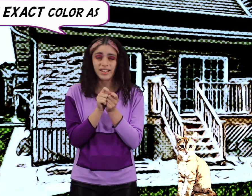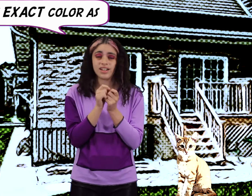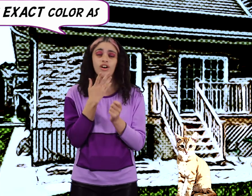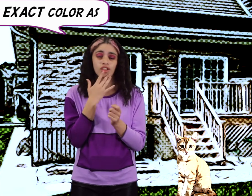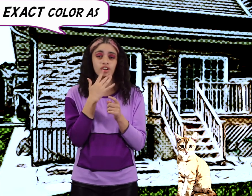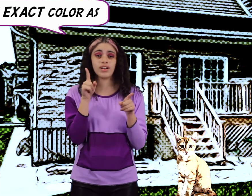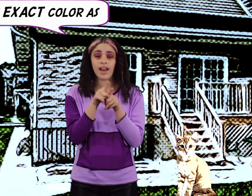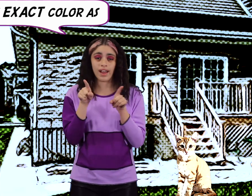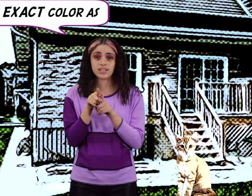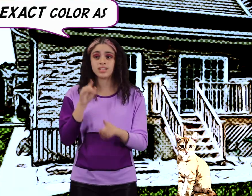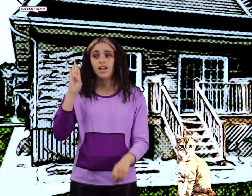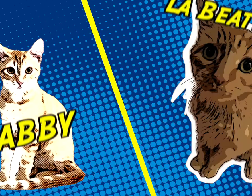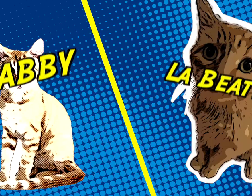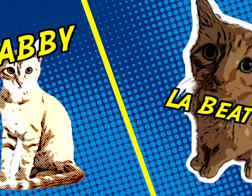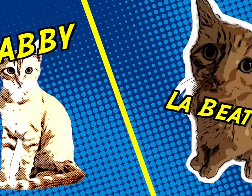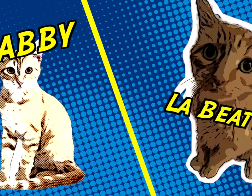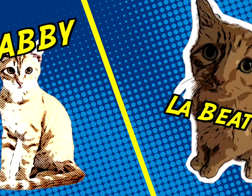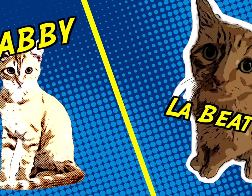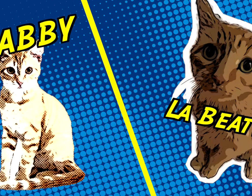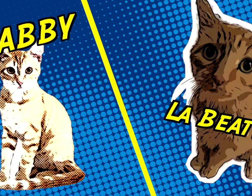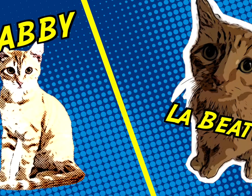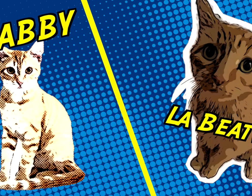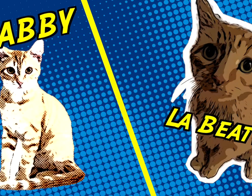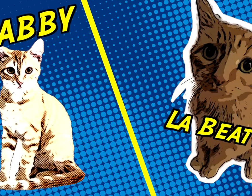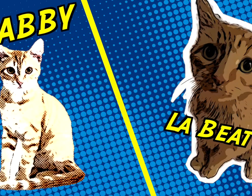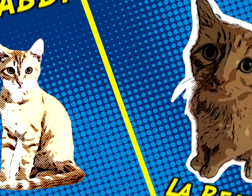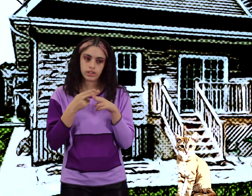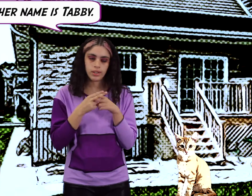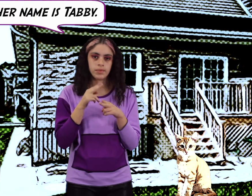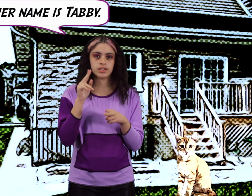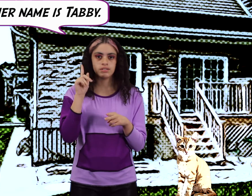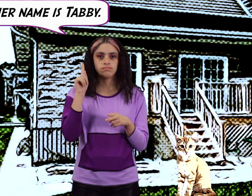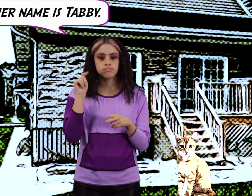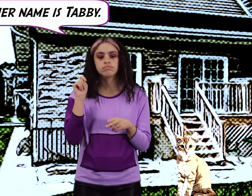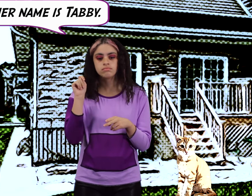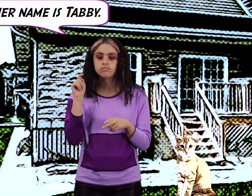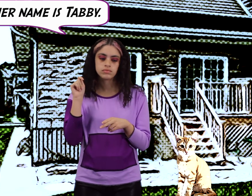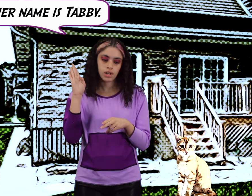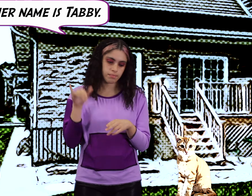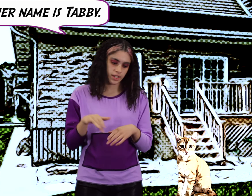color as not BT but her name is Tabi.